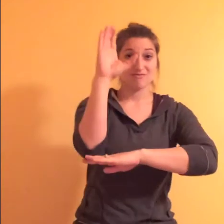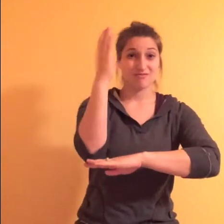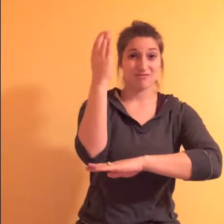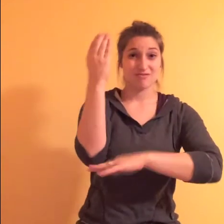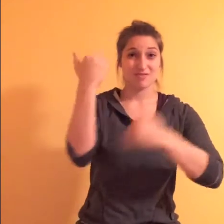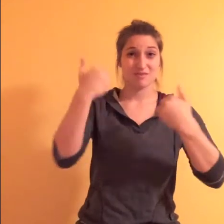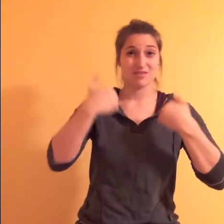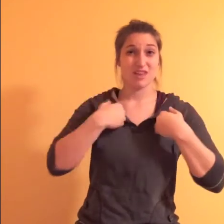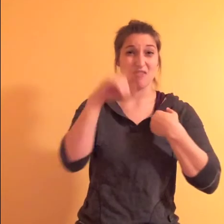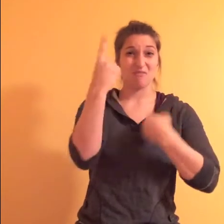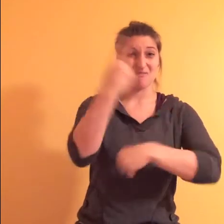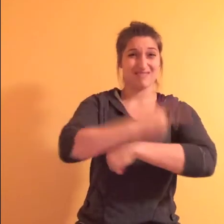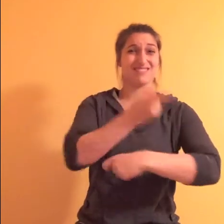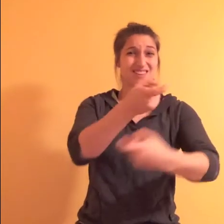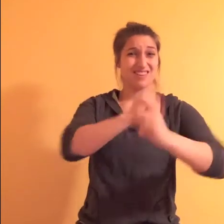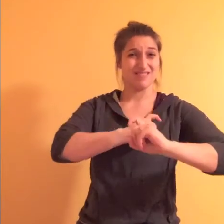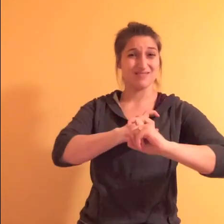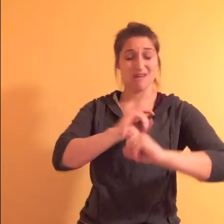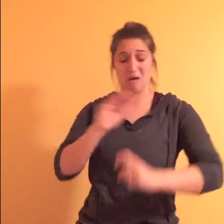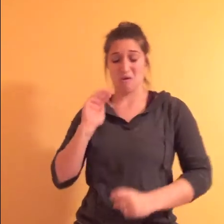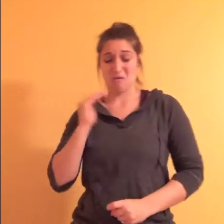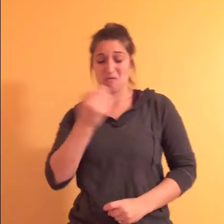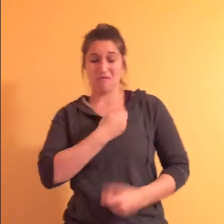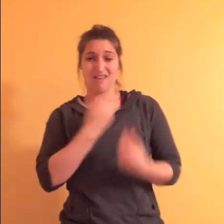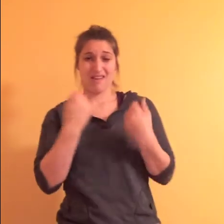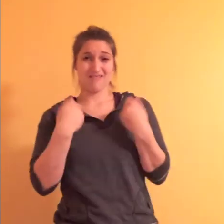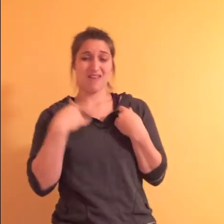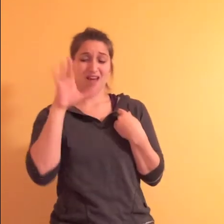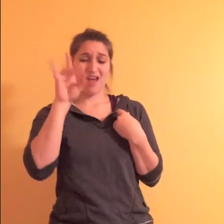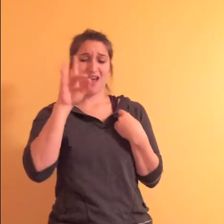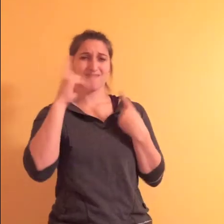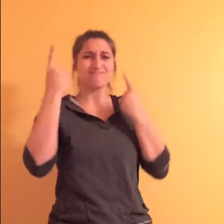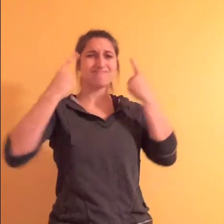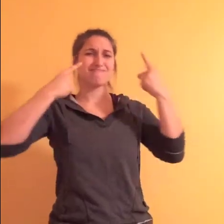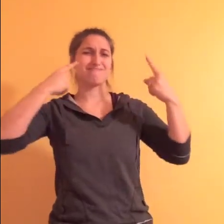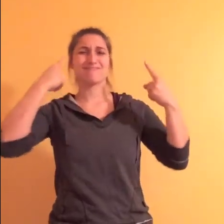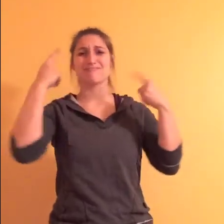Instead of one day of presents, we have eight crazy nights.